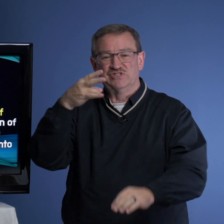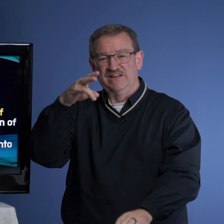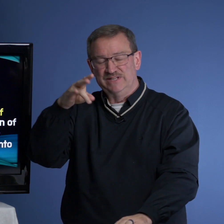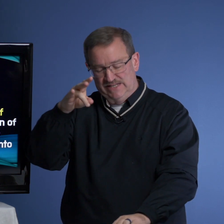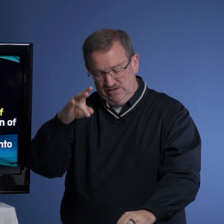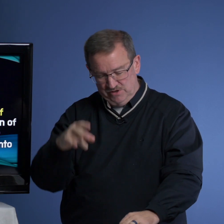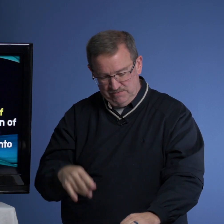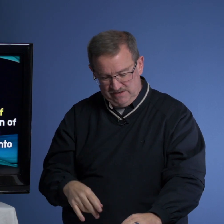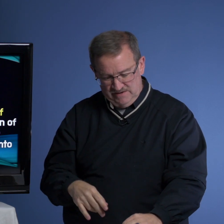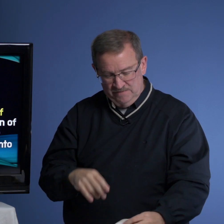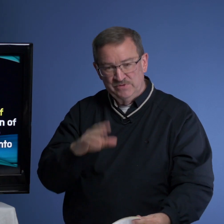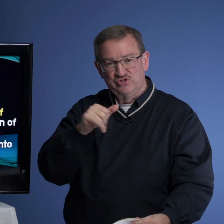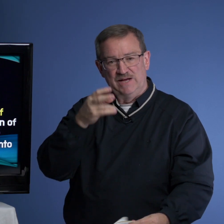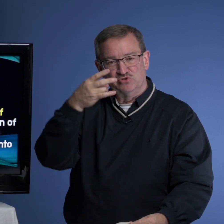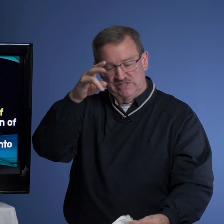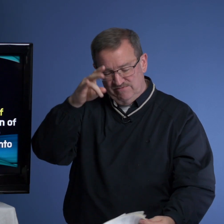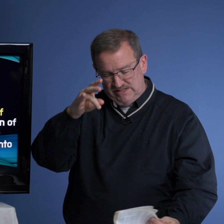17 with me. Chapter 17.